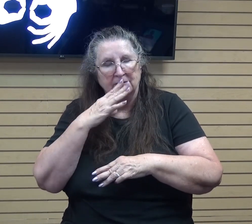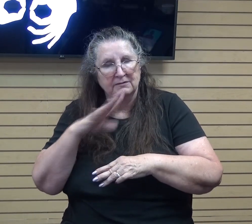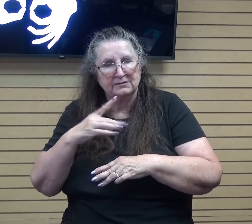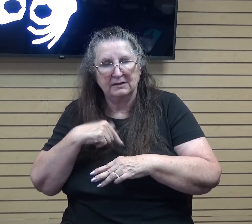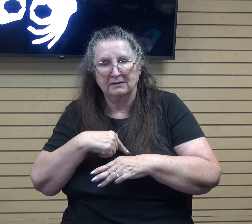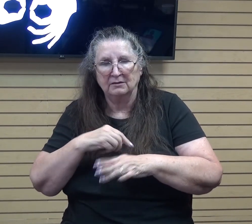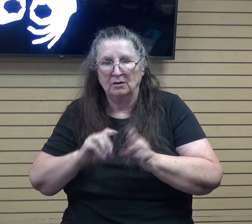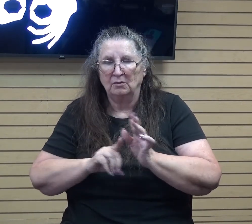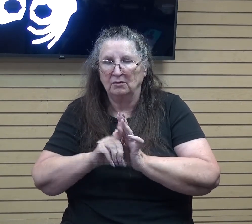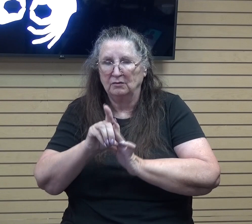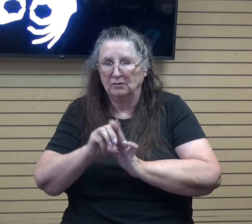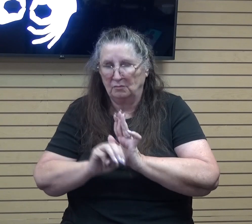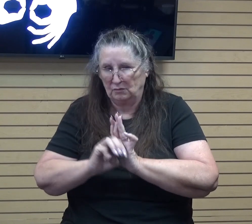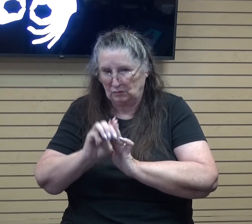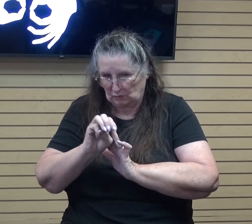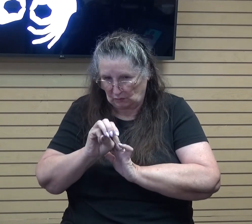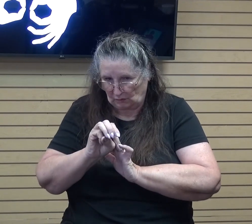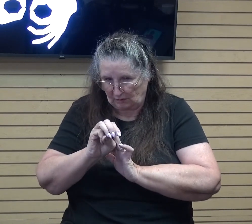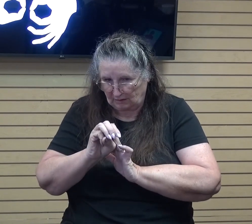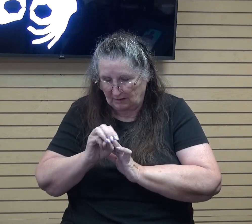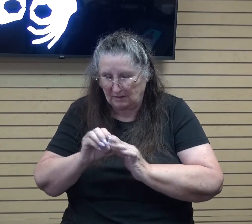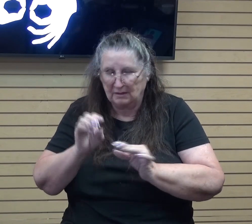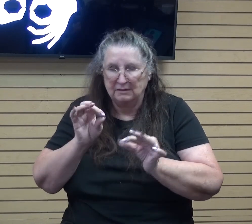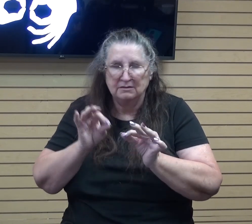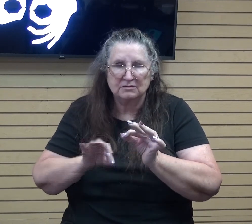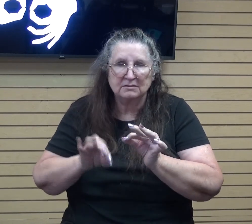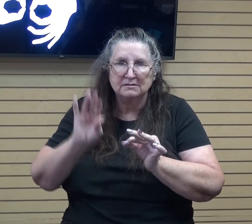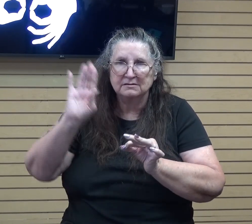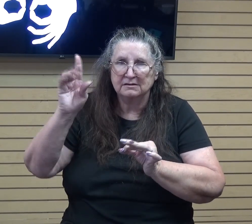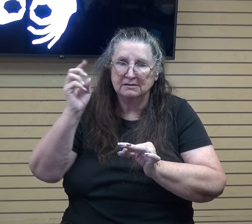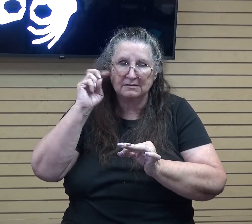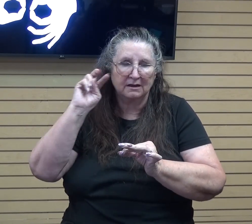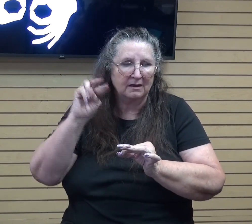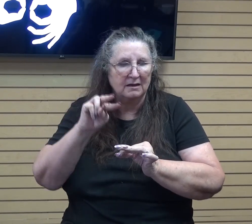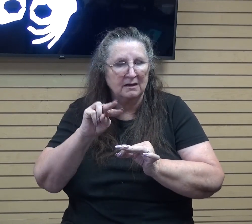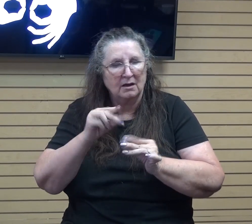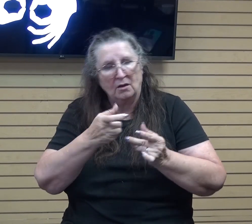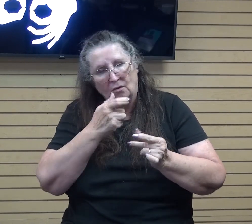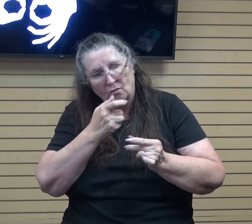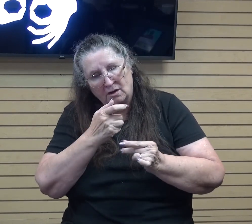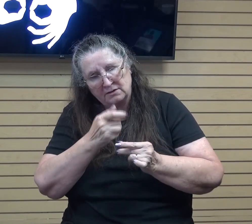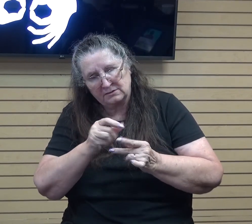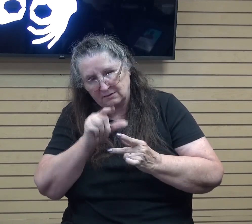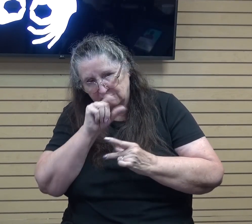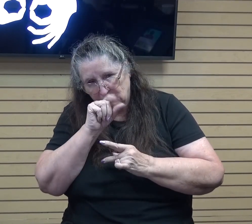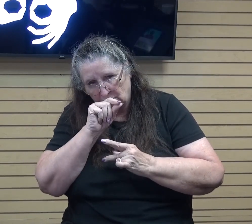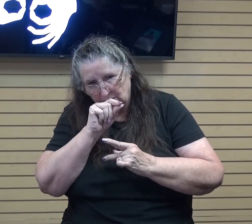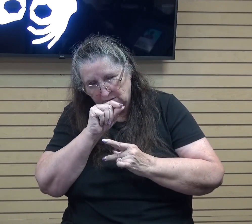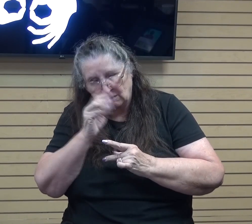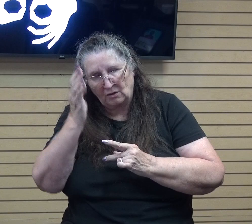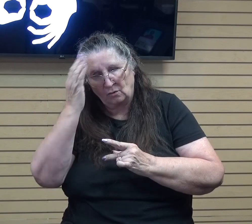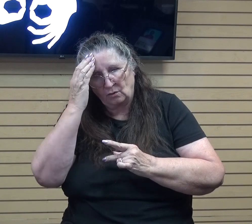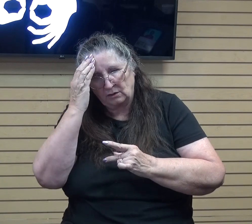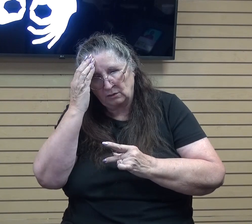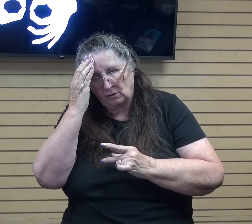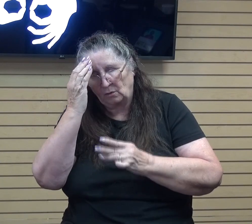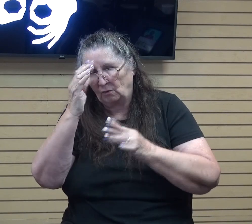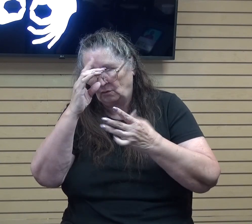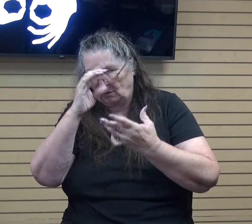We have matured. And just as His eye is on the sparrow, we know, we believe, and we trust that His eye is